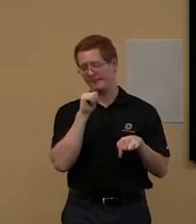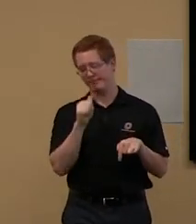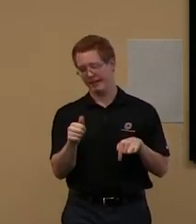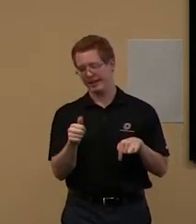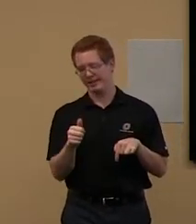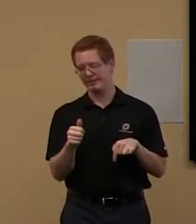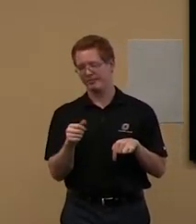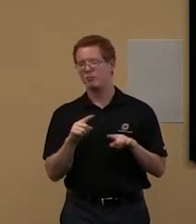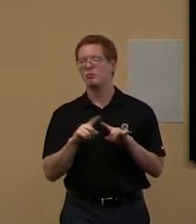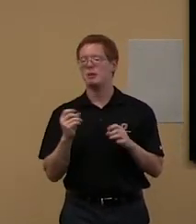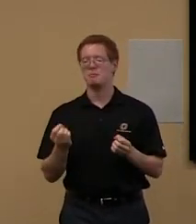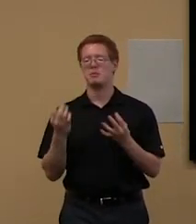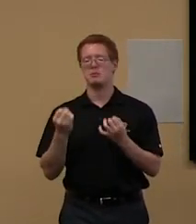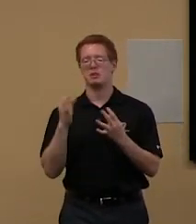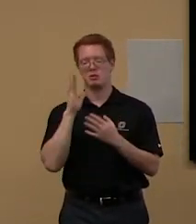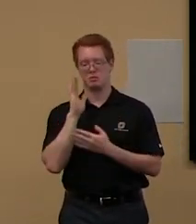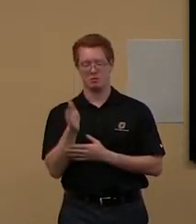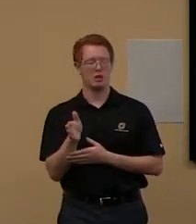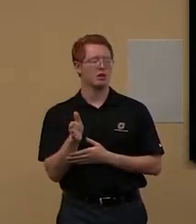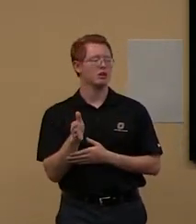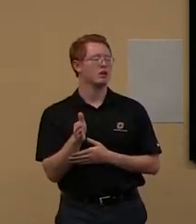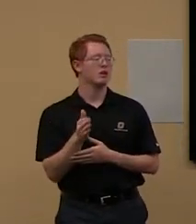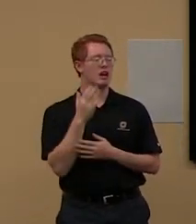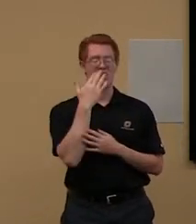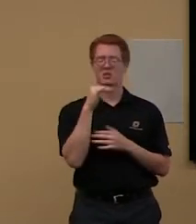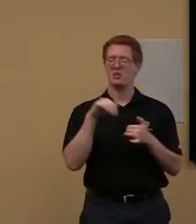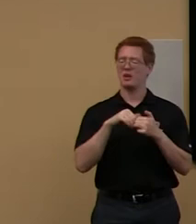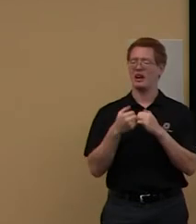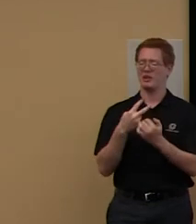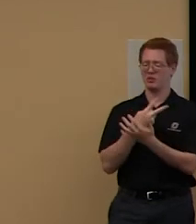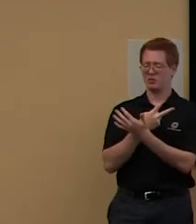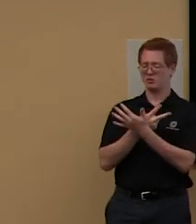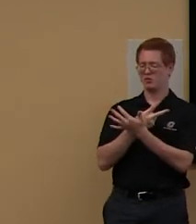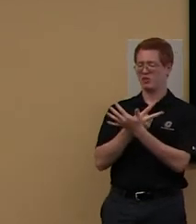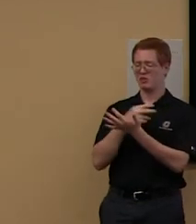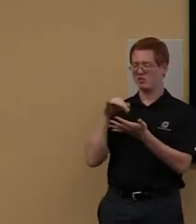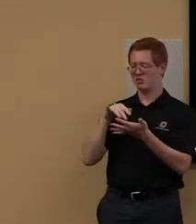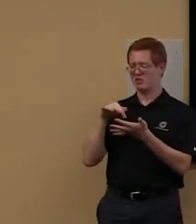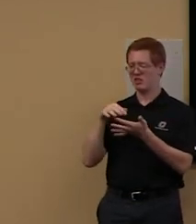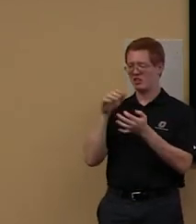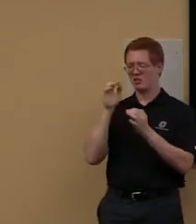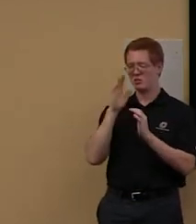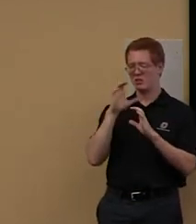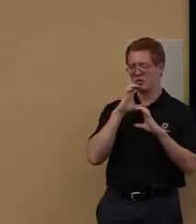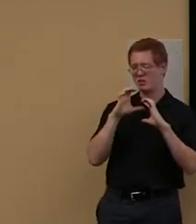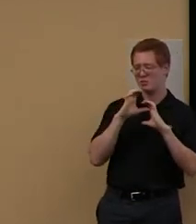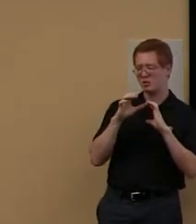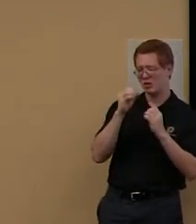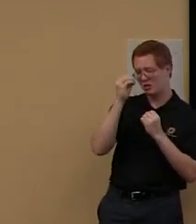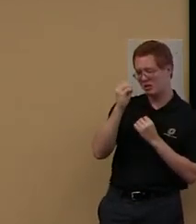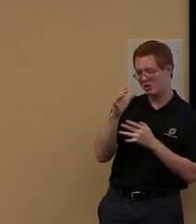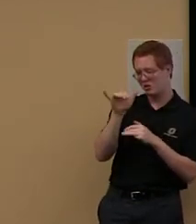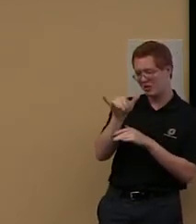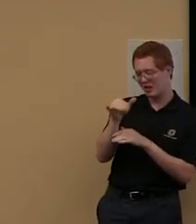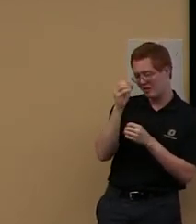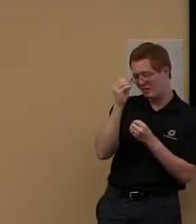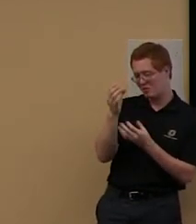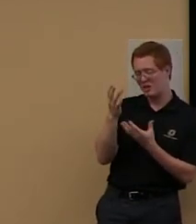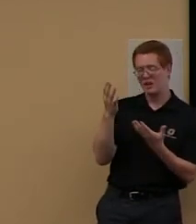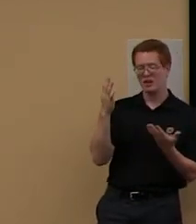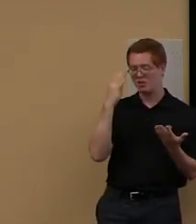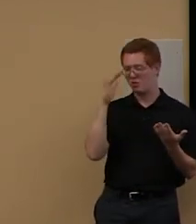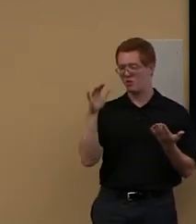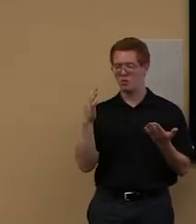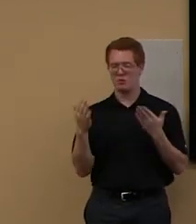is going to go ahead and, um, communicate that to you. I'm sure they'll be sending out emails, um, and putting that information up